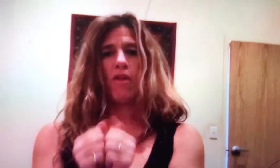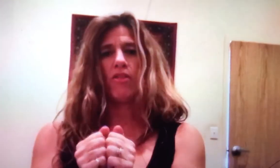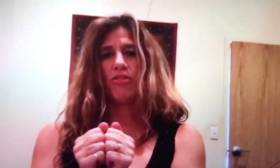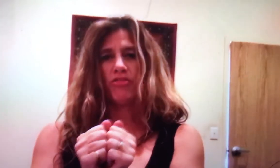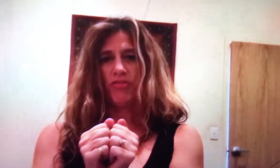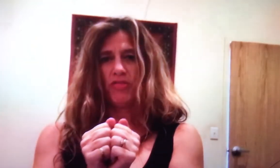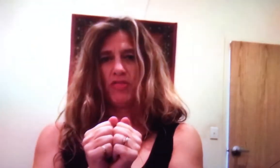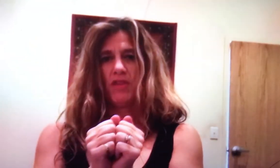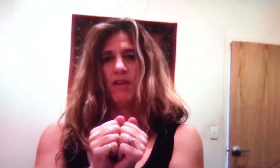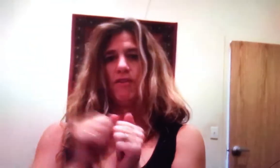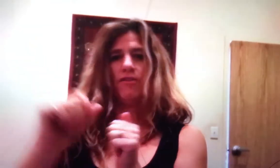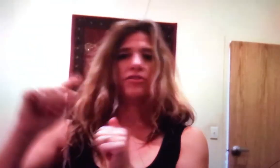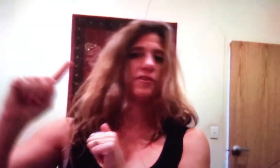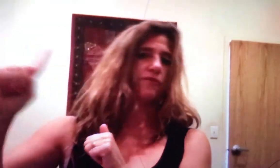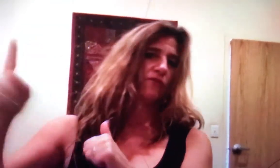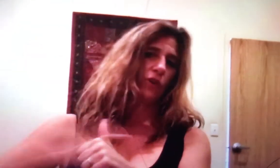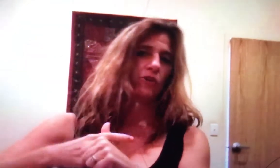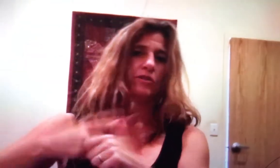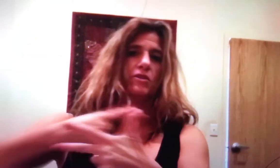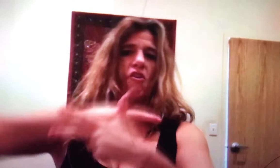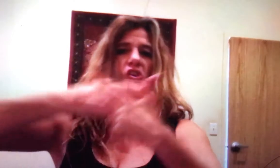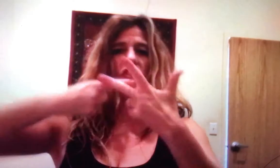So we're starting off with those three concepts.